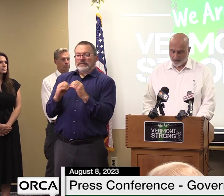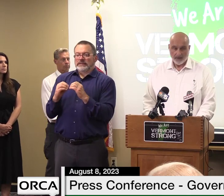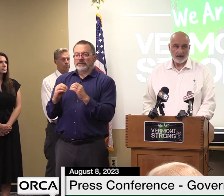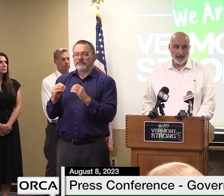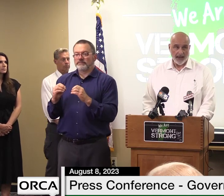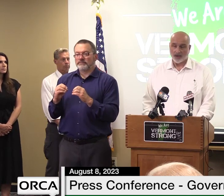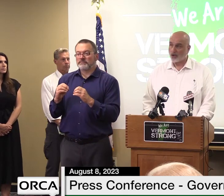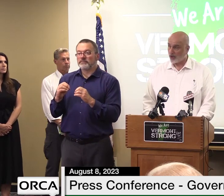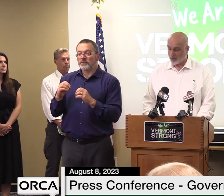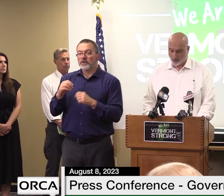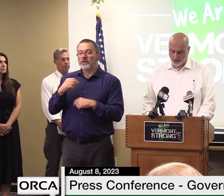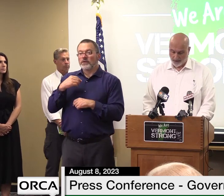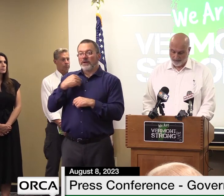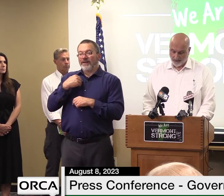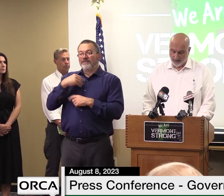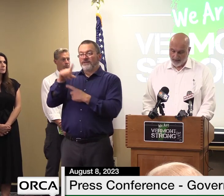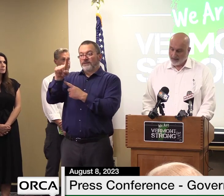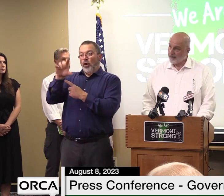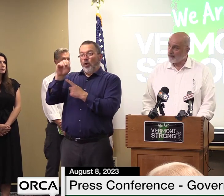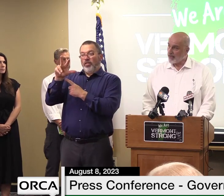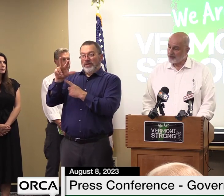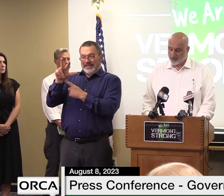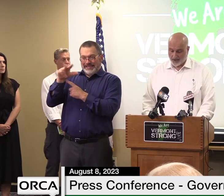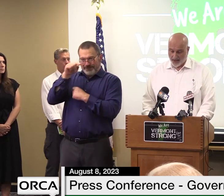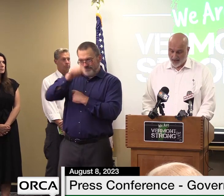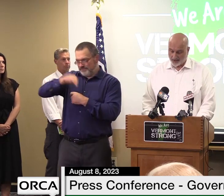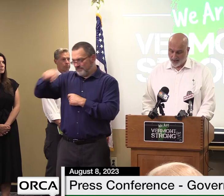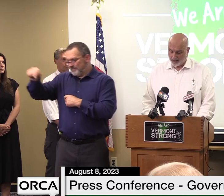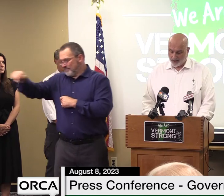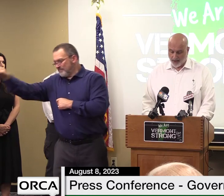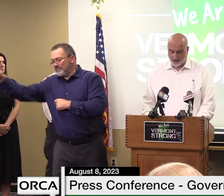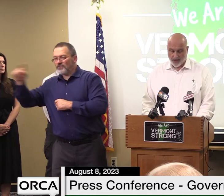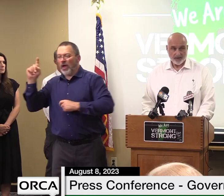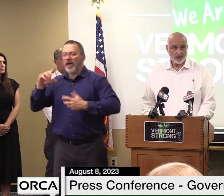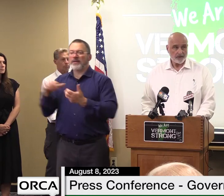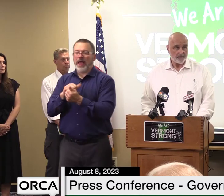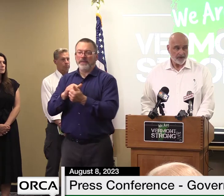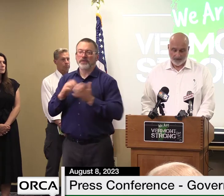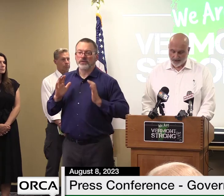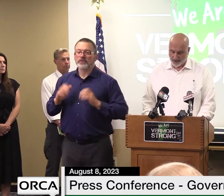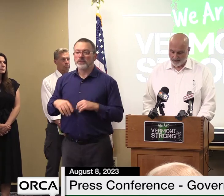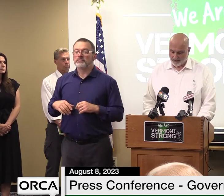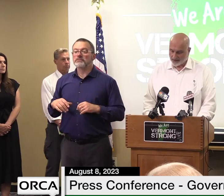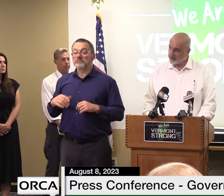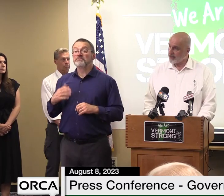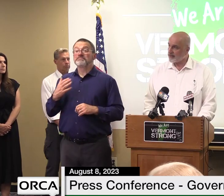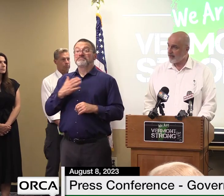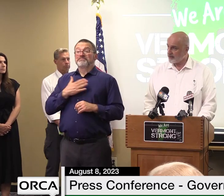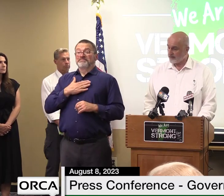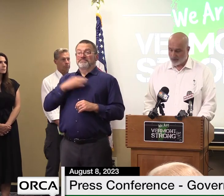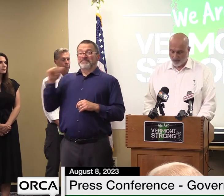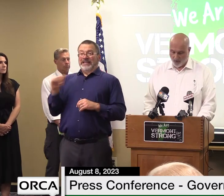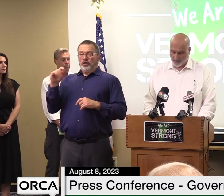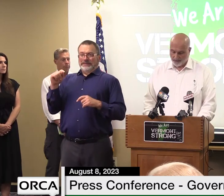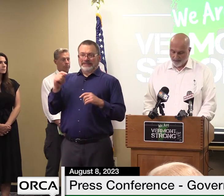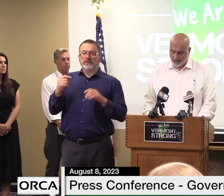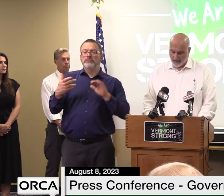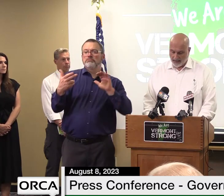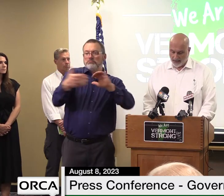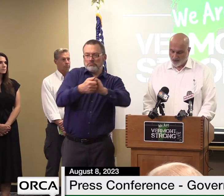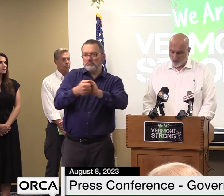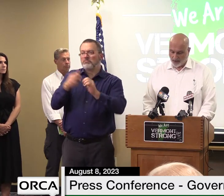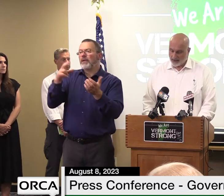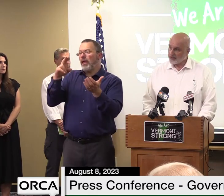damaged and closed the agency has hired contractors for 57 of the sites as of this point